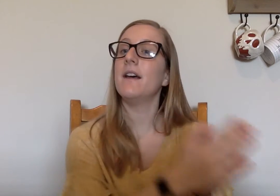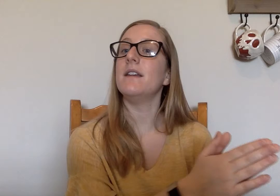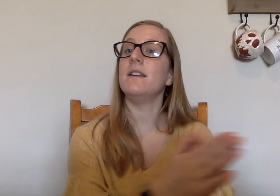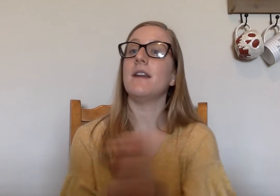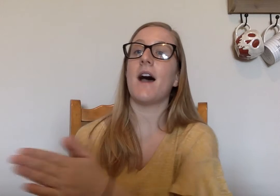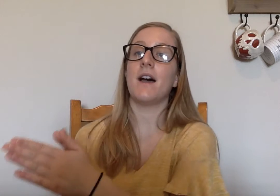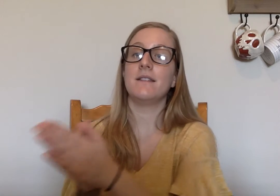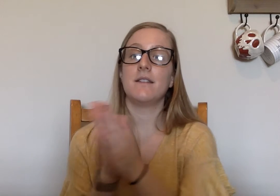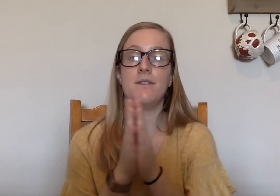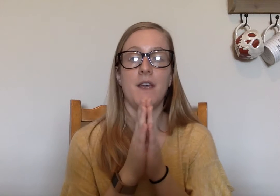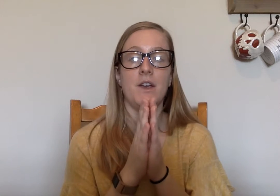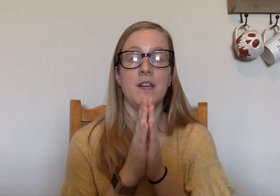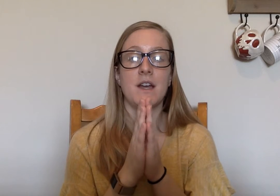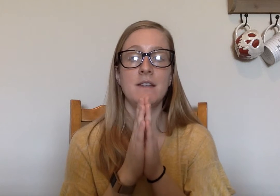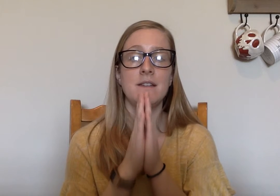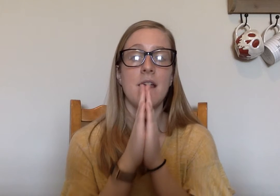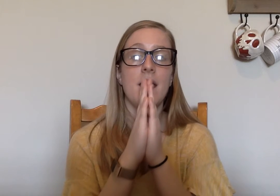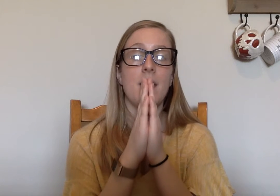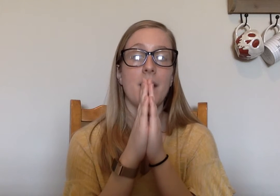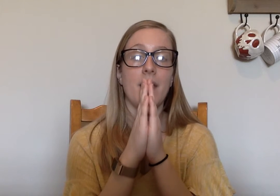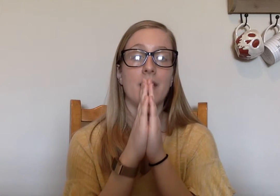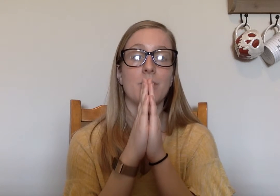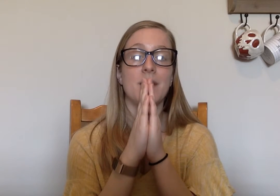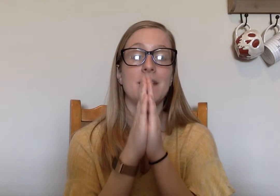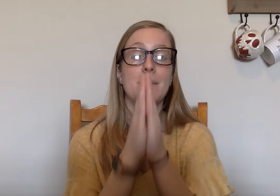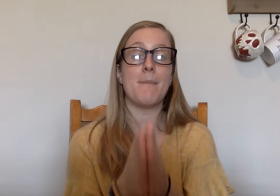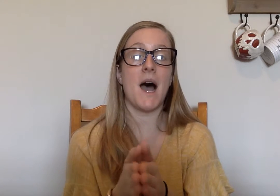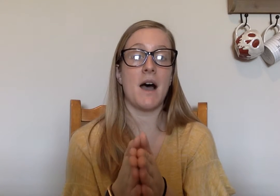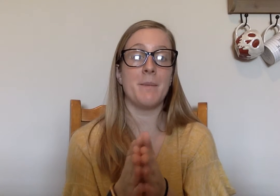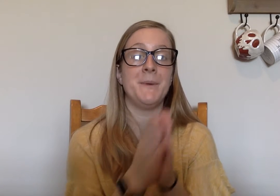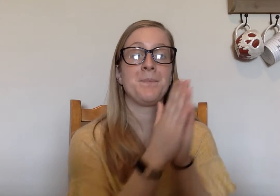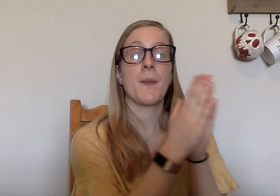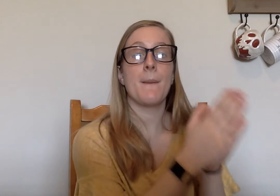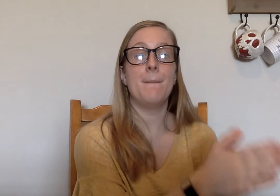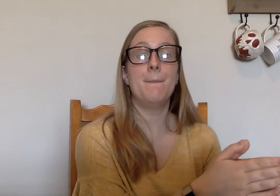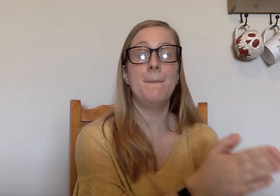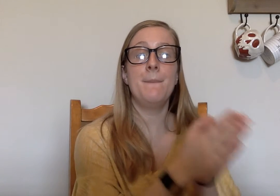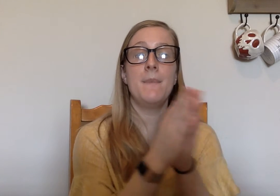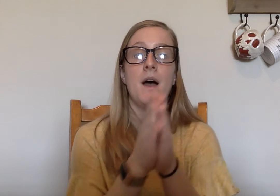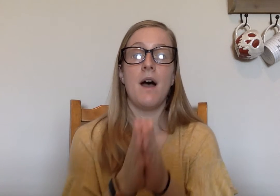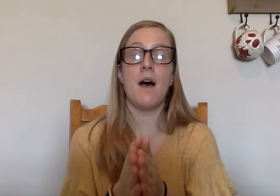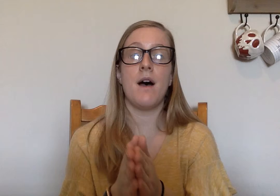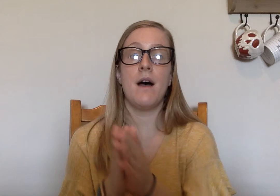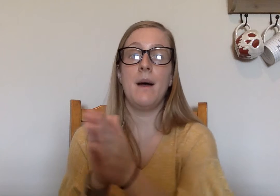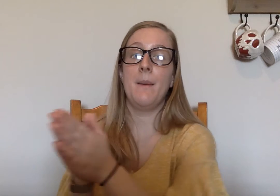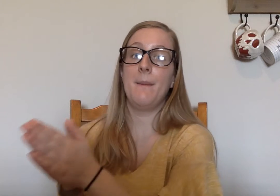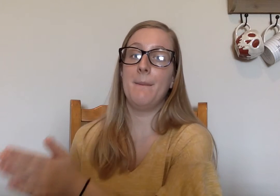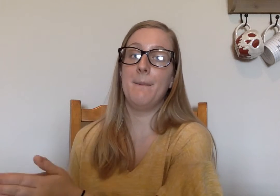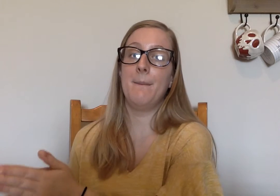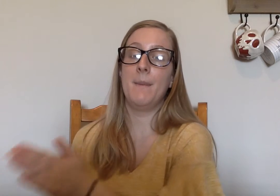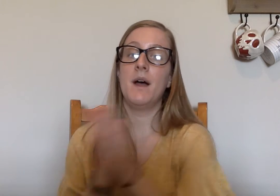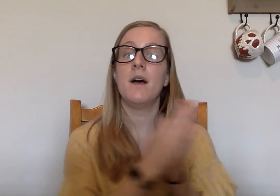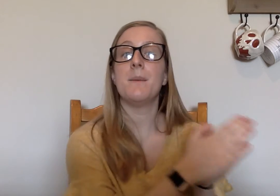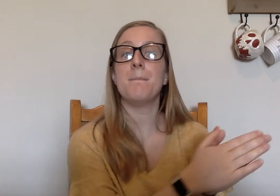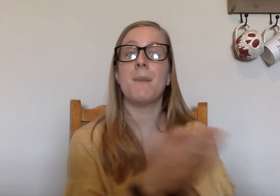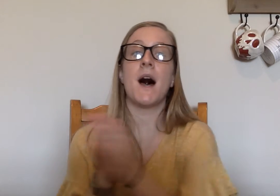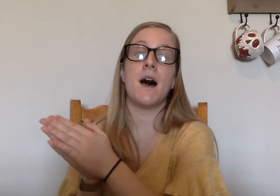Not. Very nice. And my last one is mom. M, A, M. Mom.